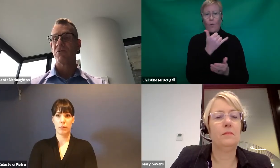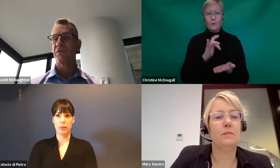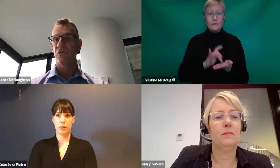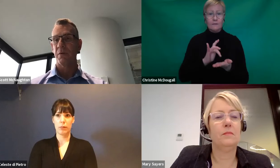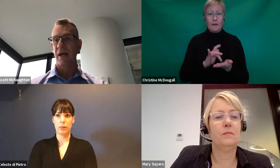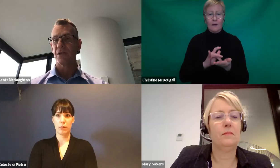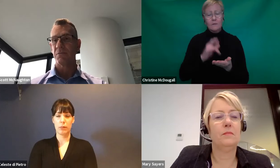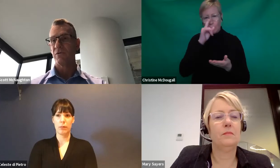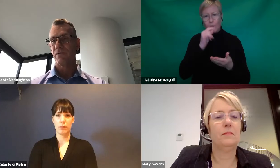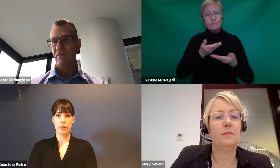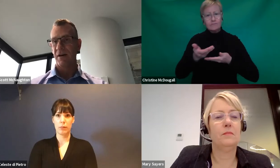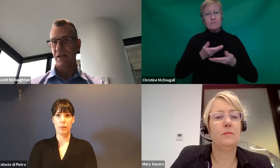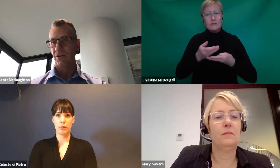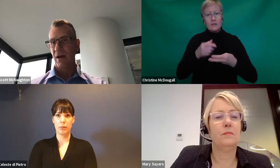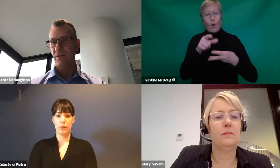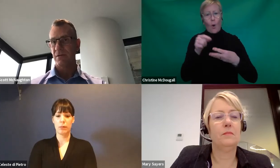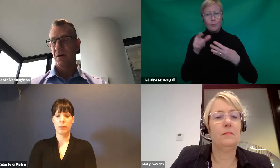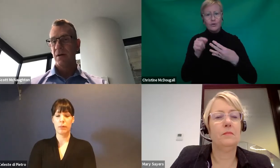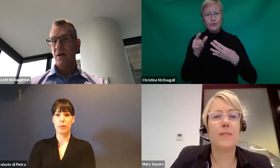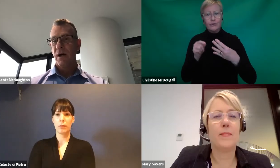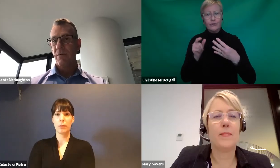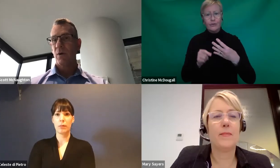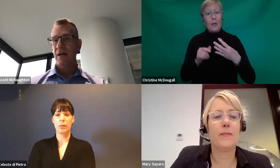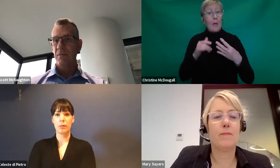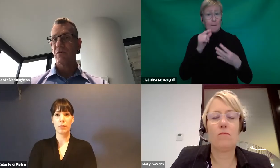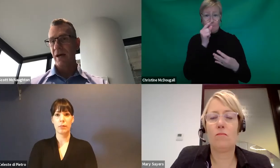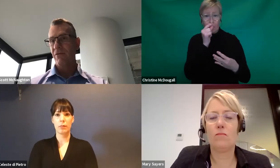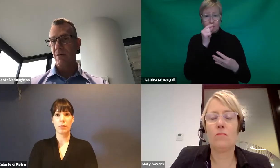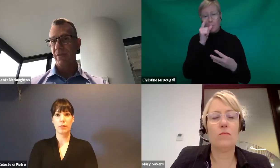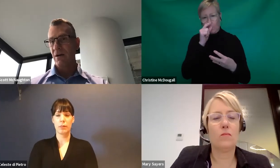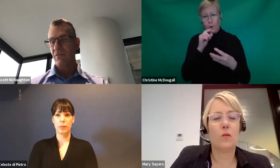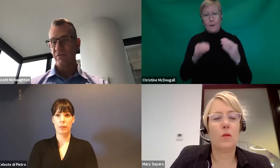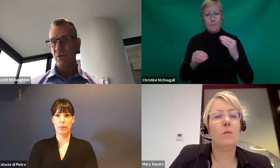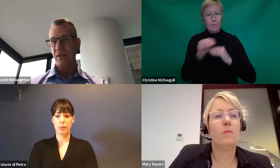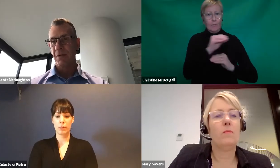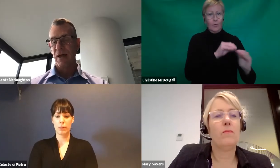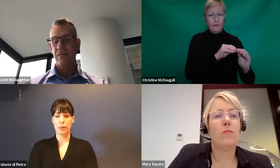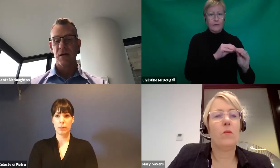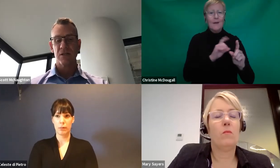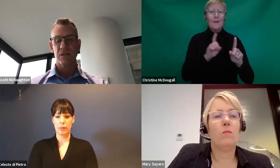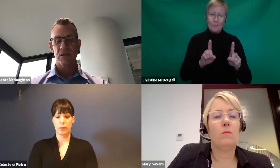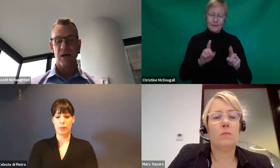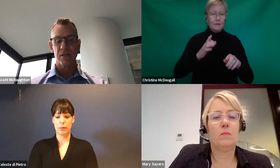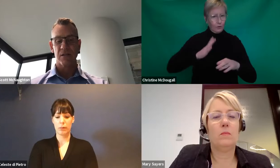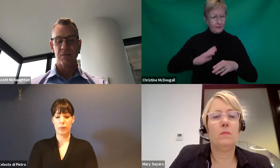be review your plan to move that funding around. We can't move that around without reviewing the plan. That's just how the system is